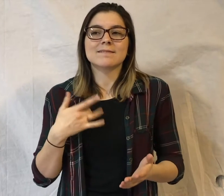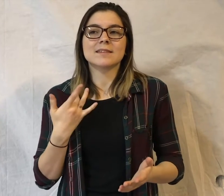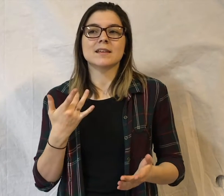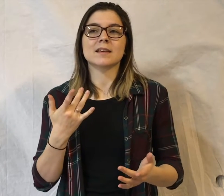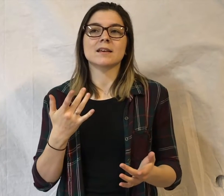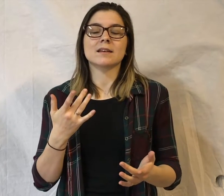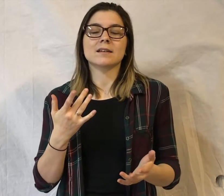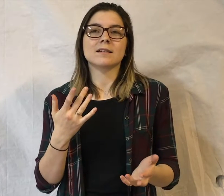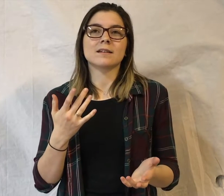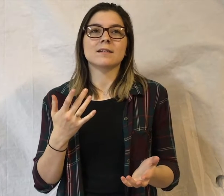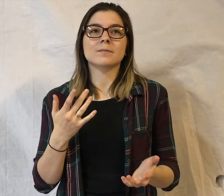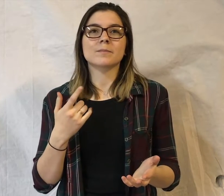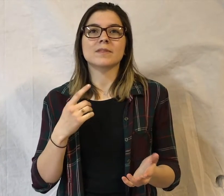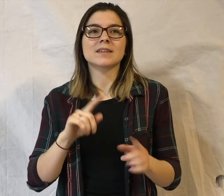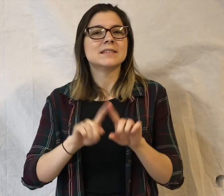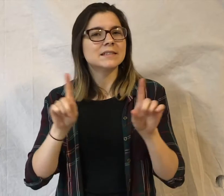I'm a different person.